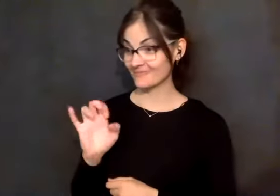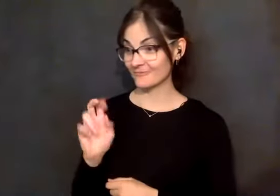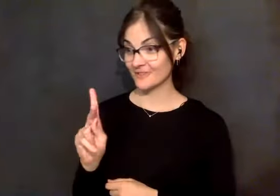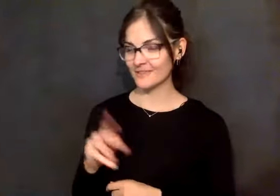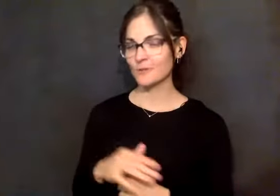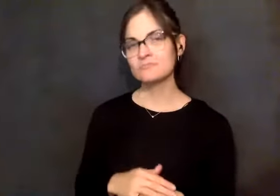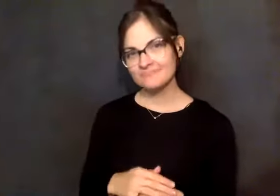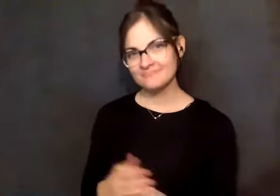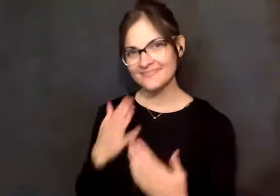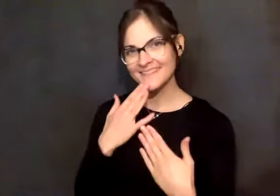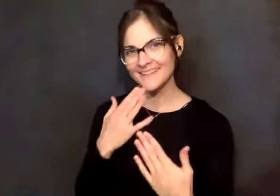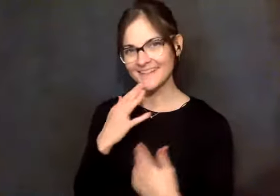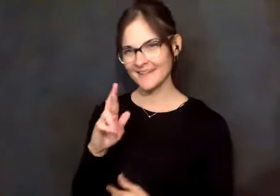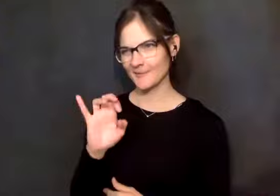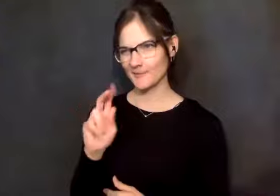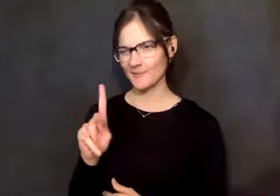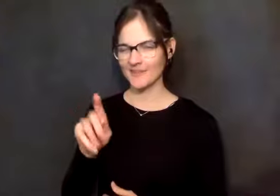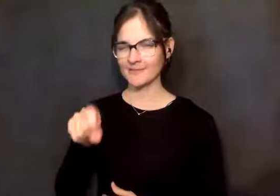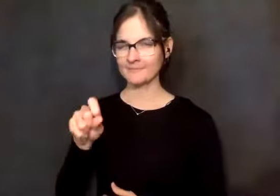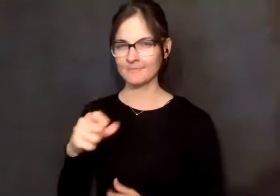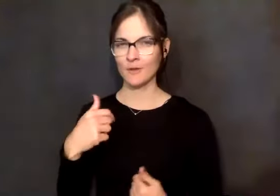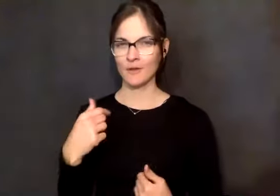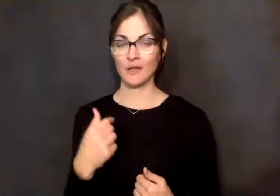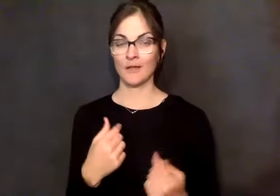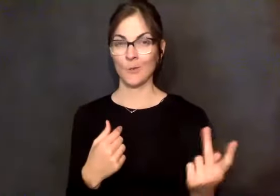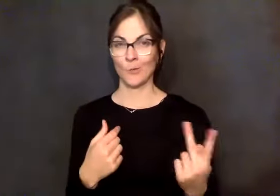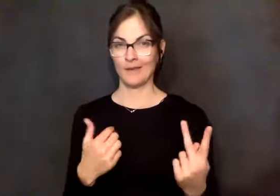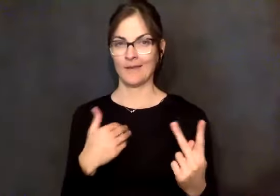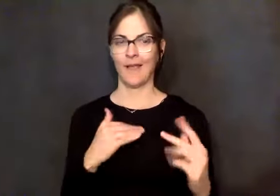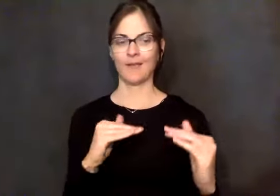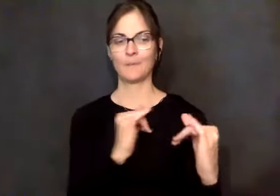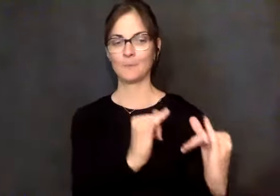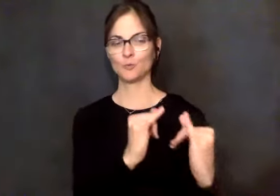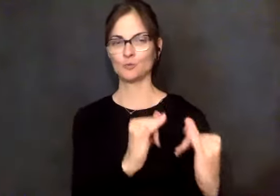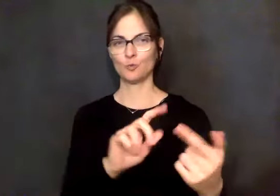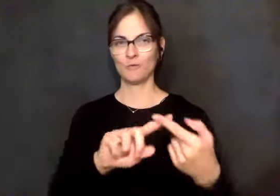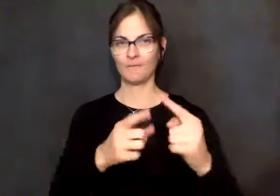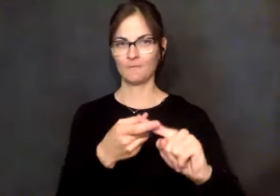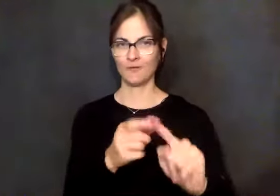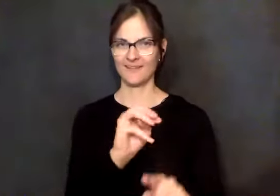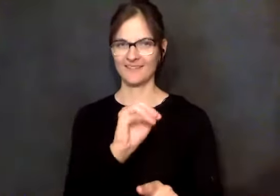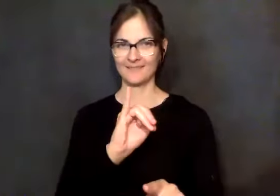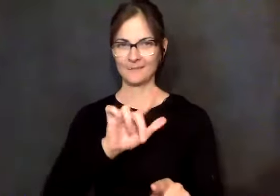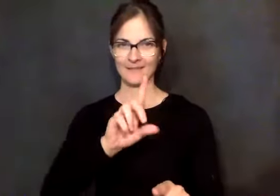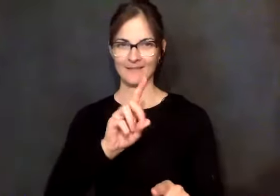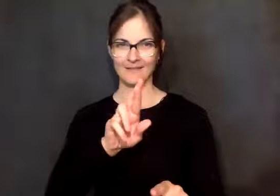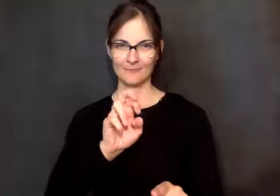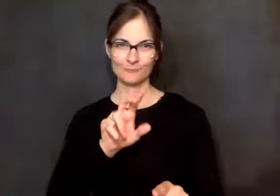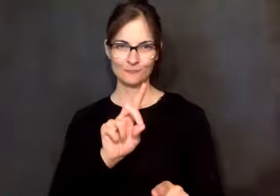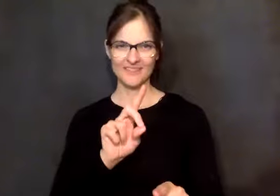Mary Pearl. was a great little bit of controlling on the behalf of our mutual friend, mutual friend